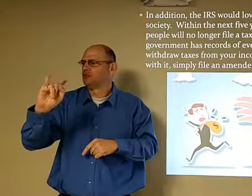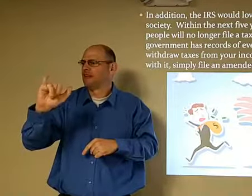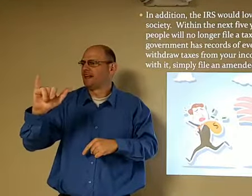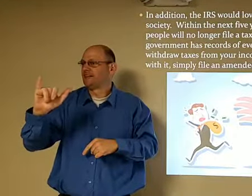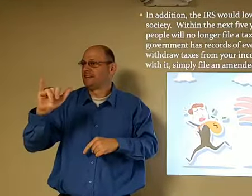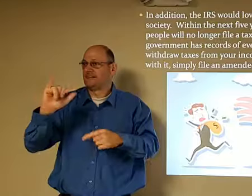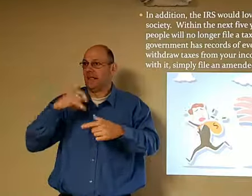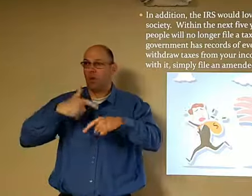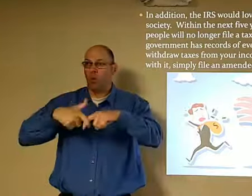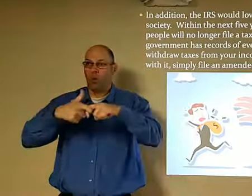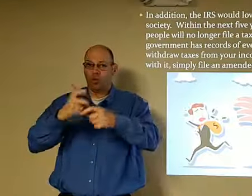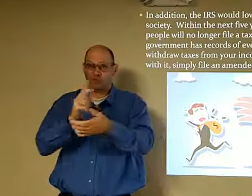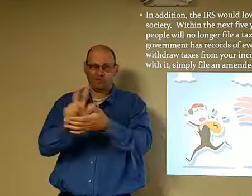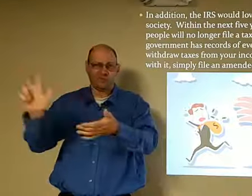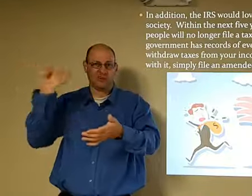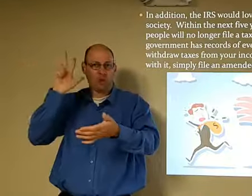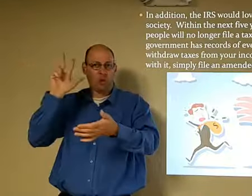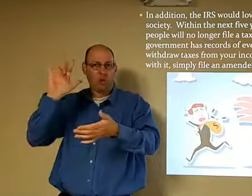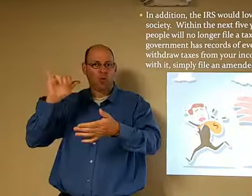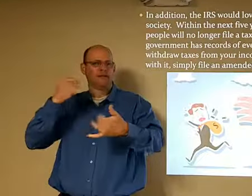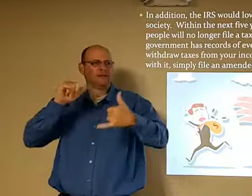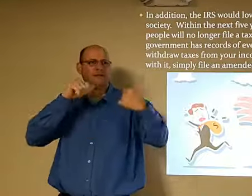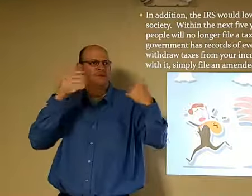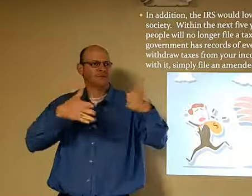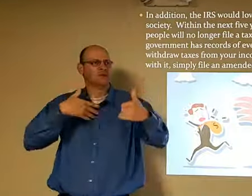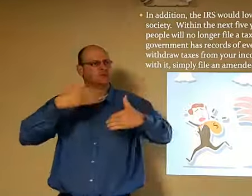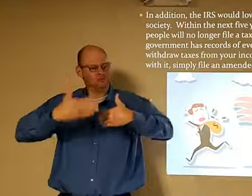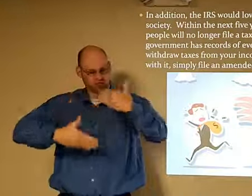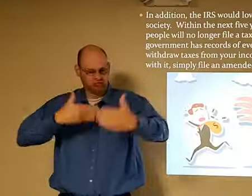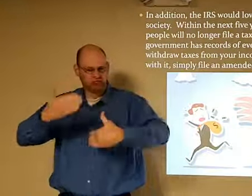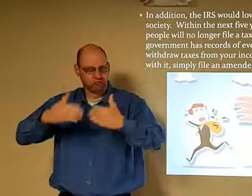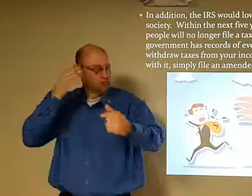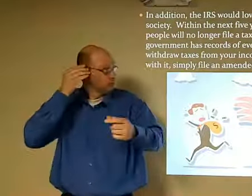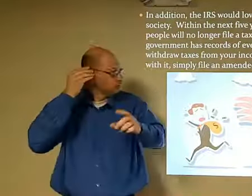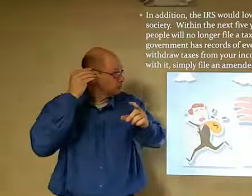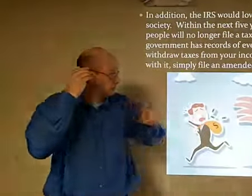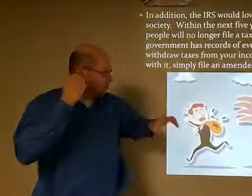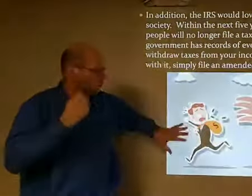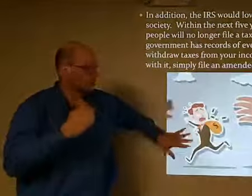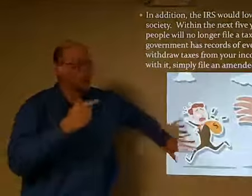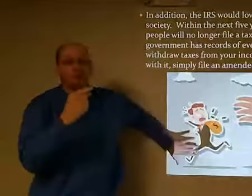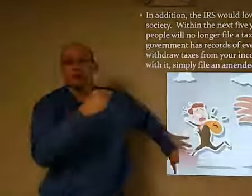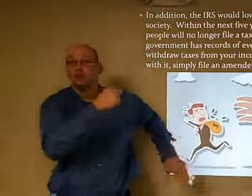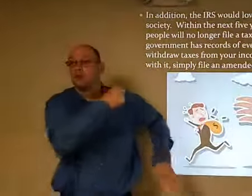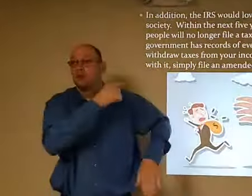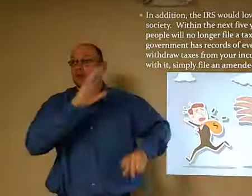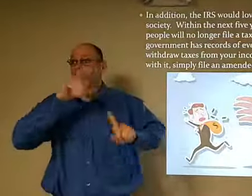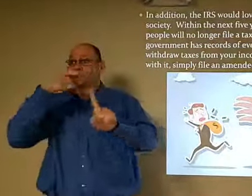environment, whatever. So we're moving here.